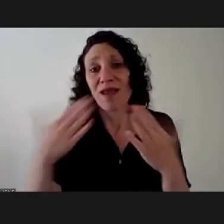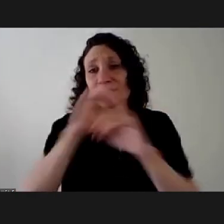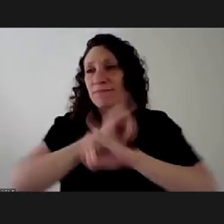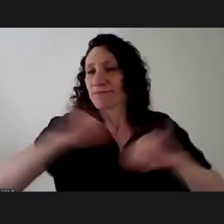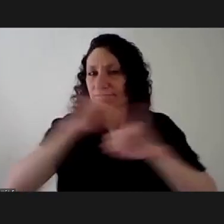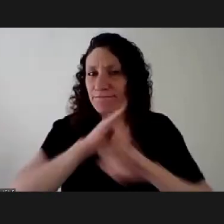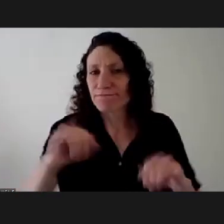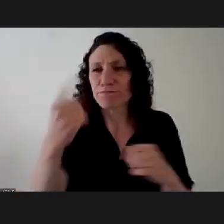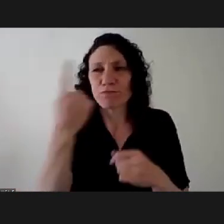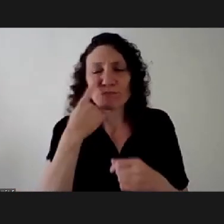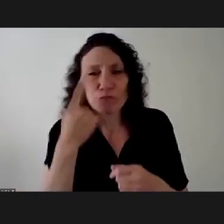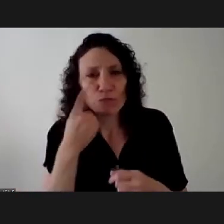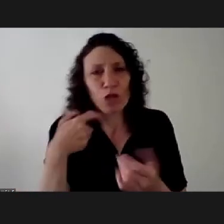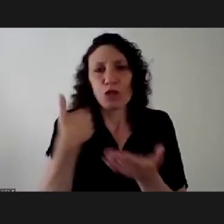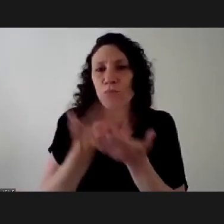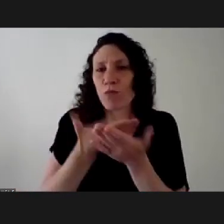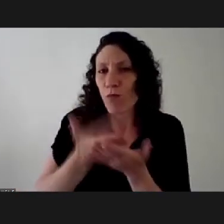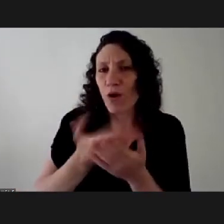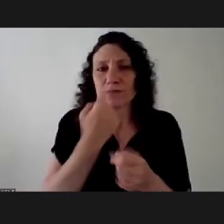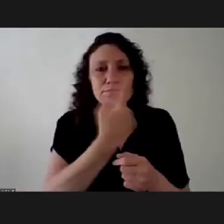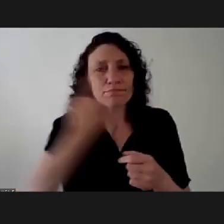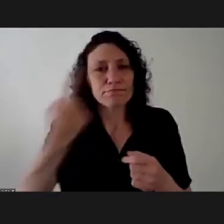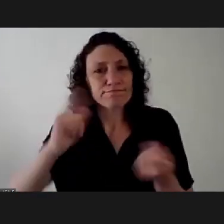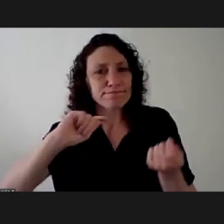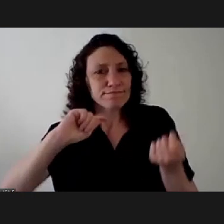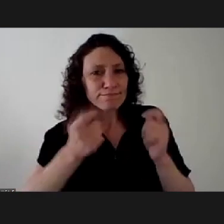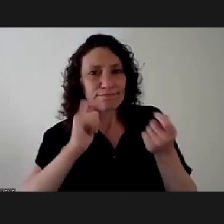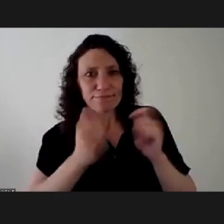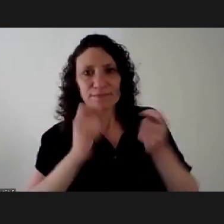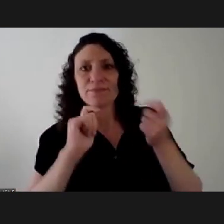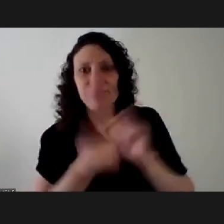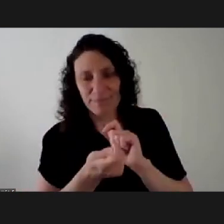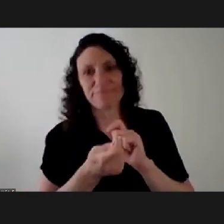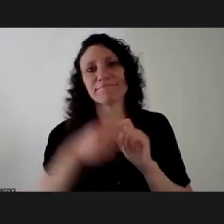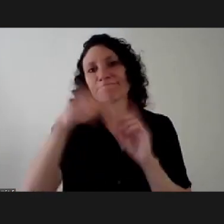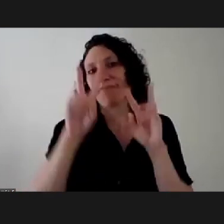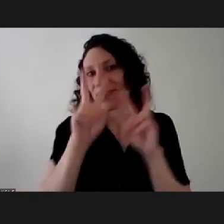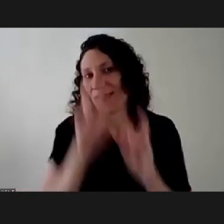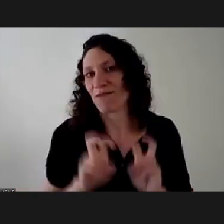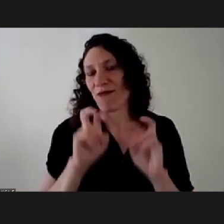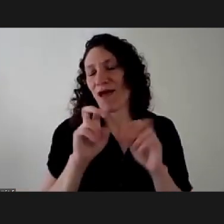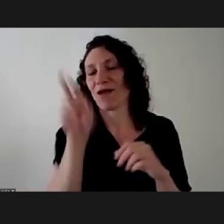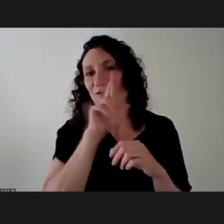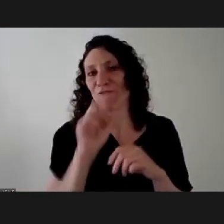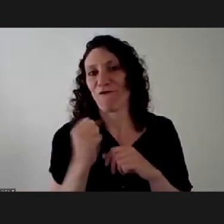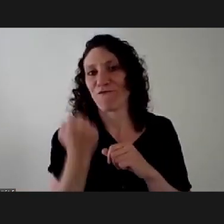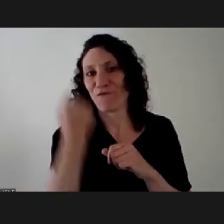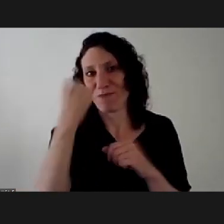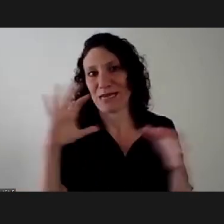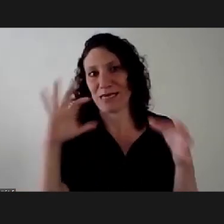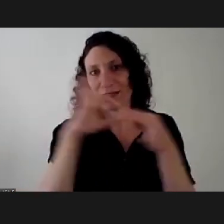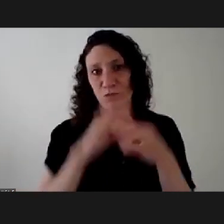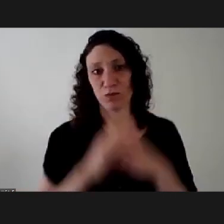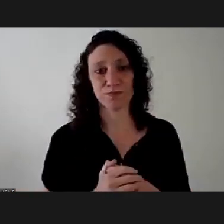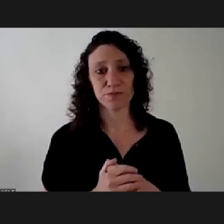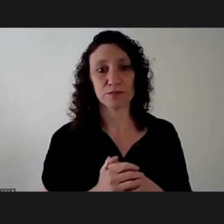and through knowledge by identifying other ways of transforming and other proposals within the agenda of feminism